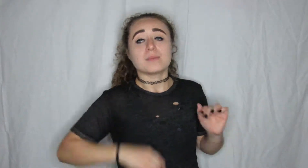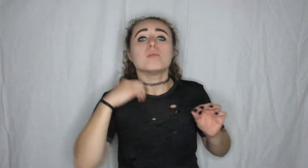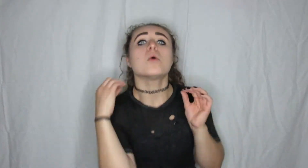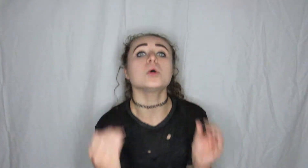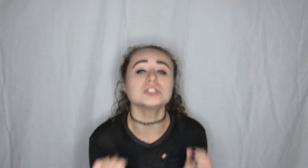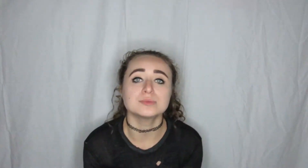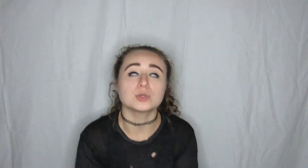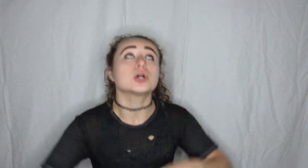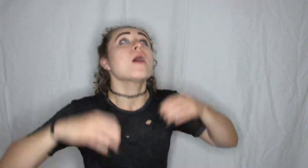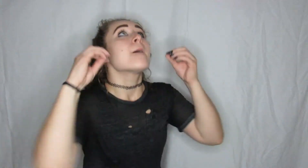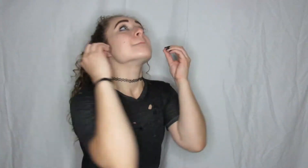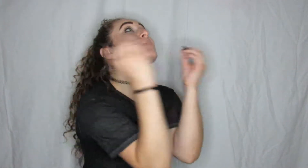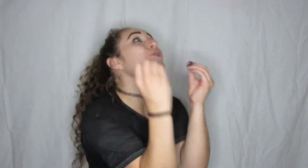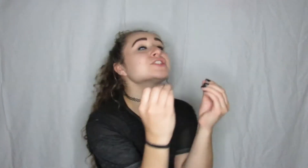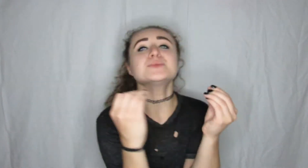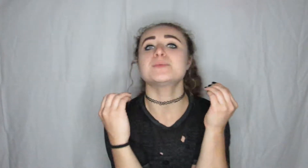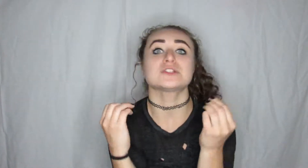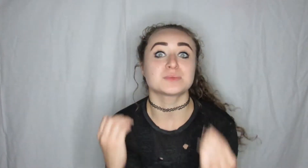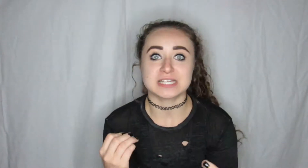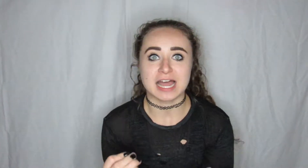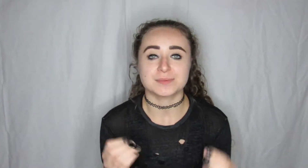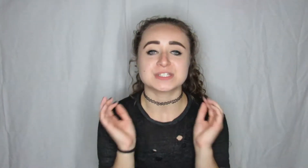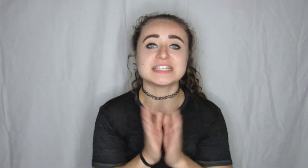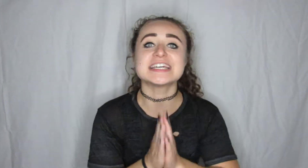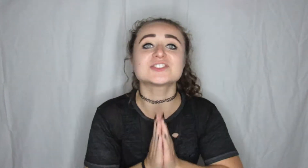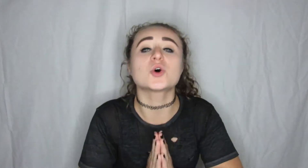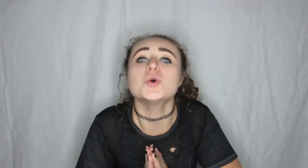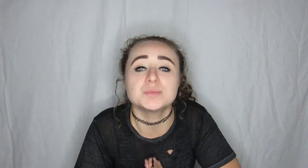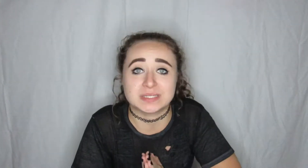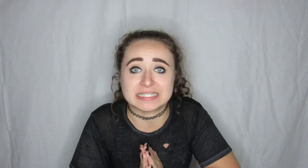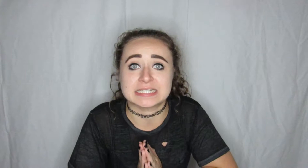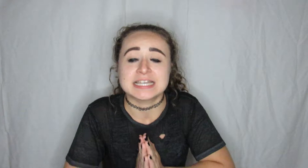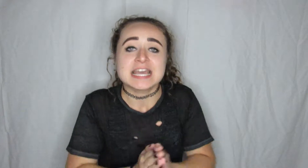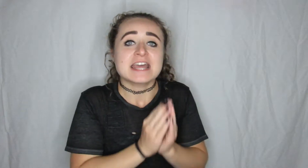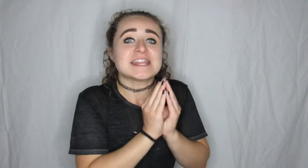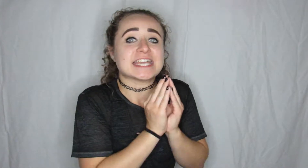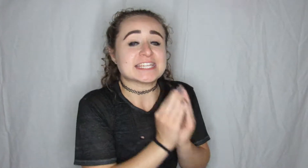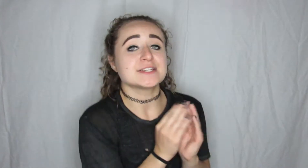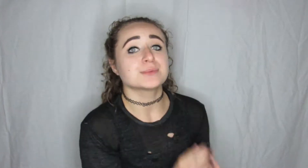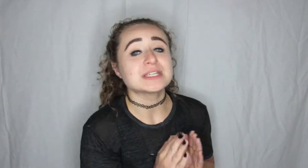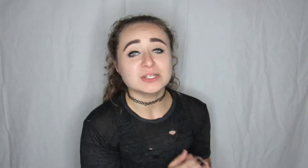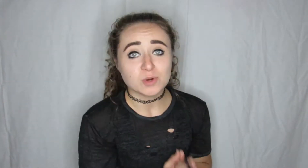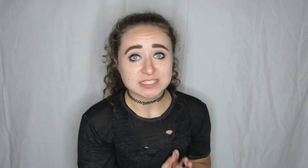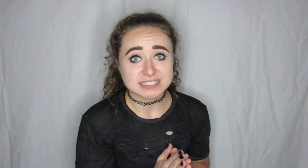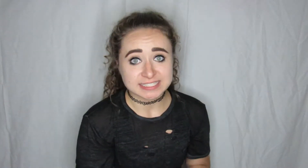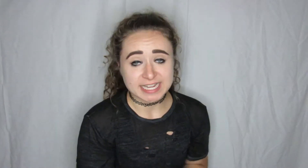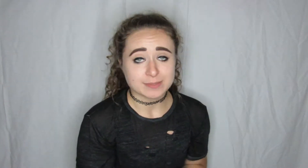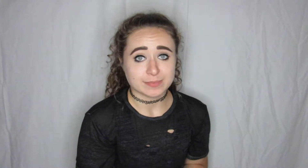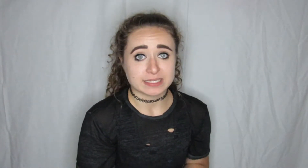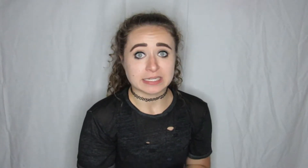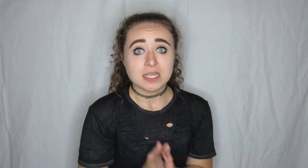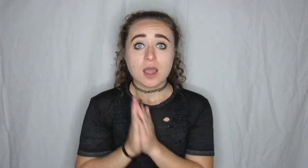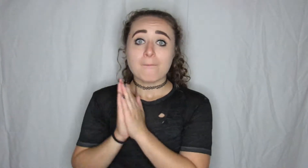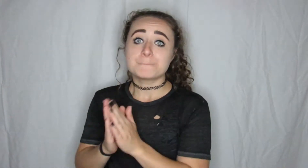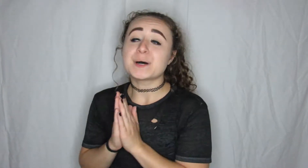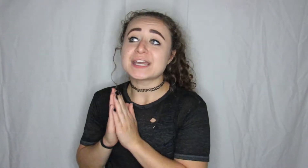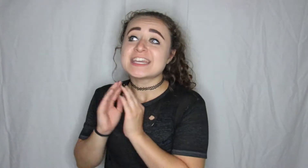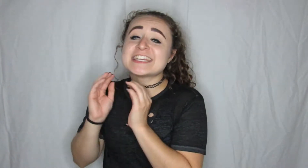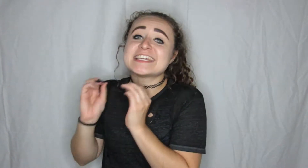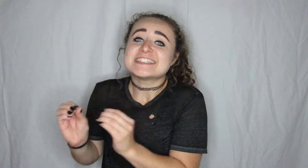multiple multiple multiple times he has told me that he really wants to date me but he